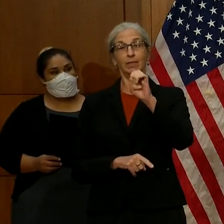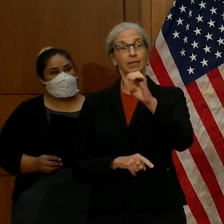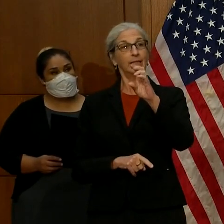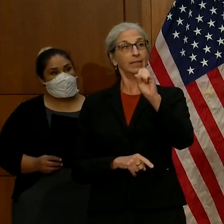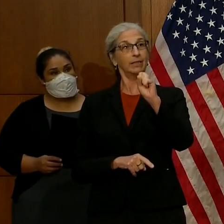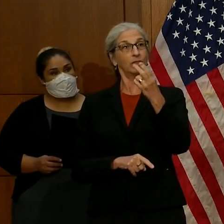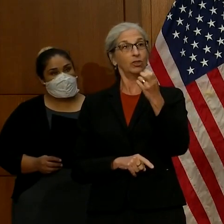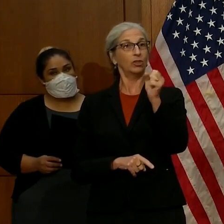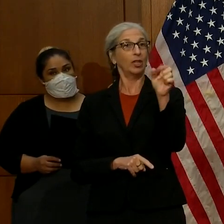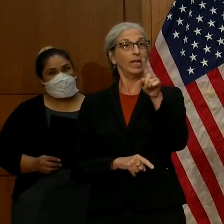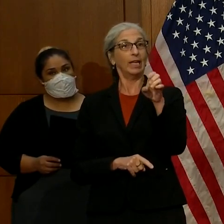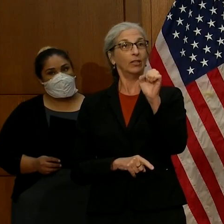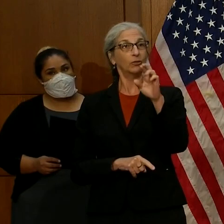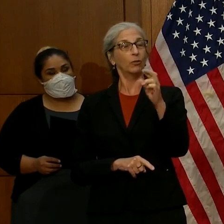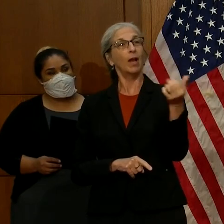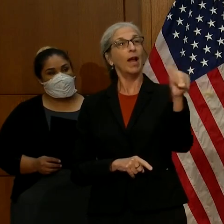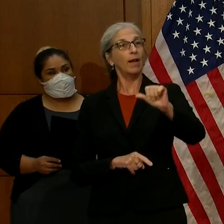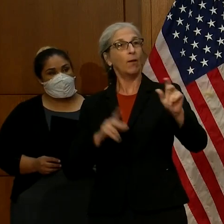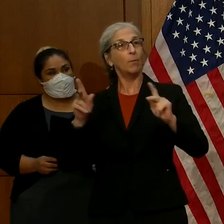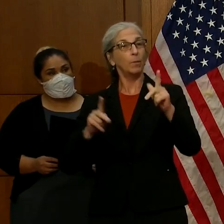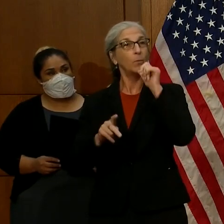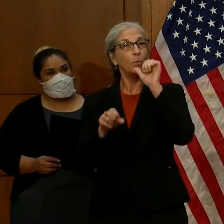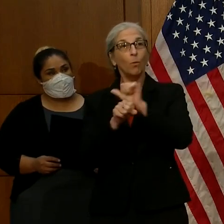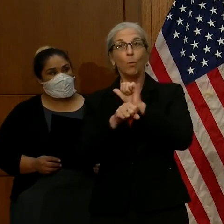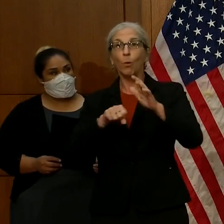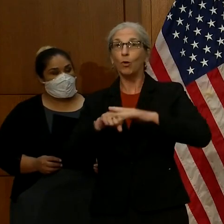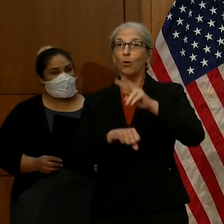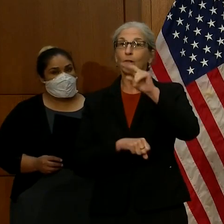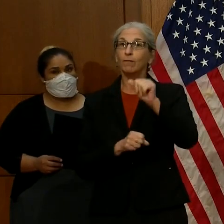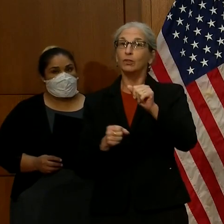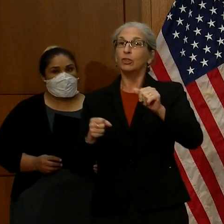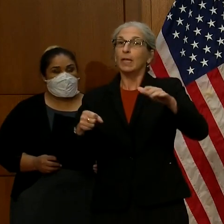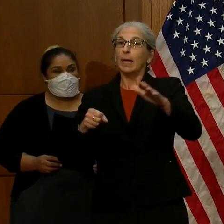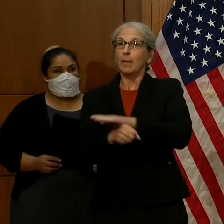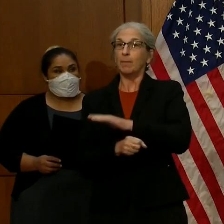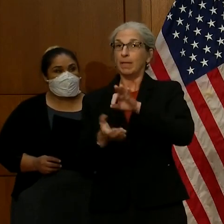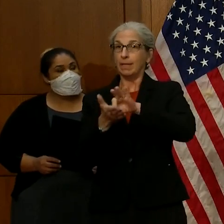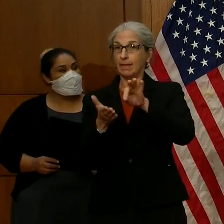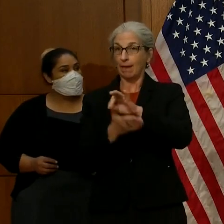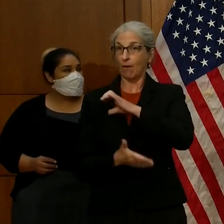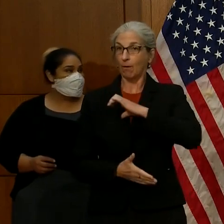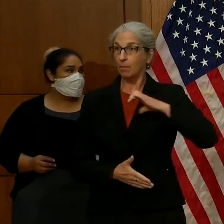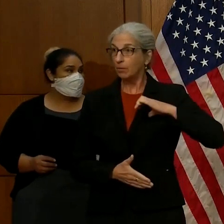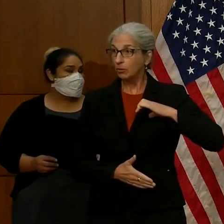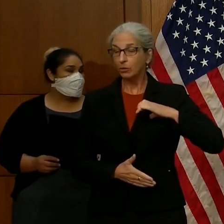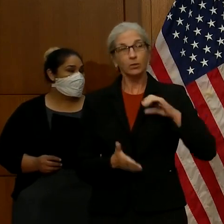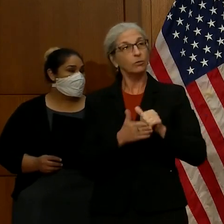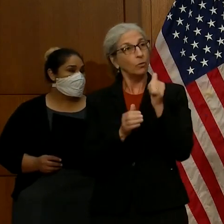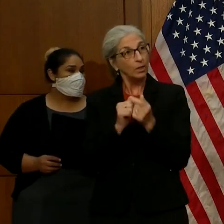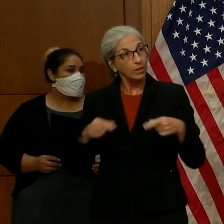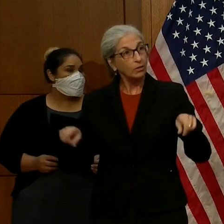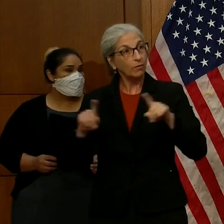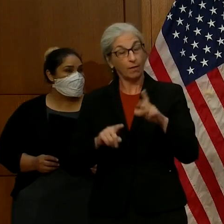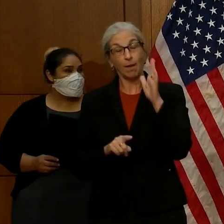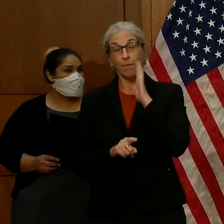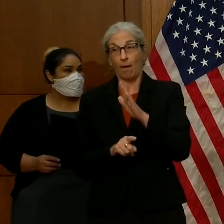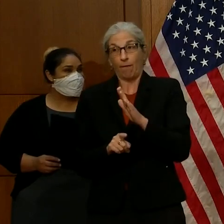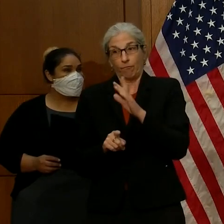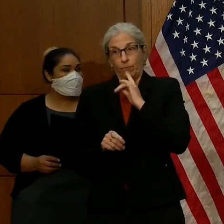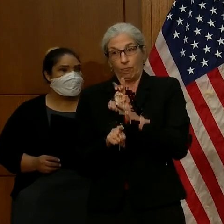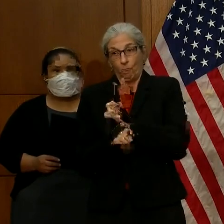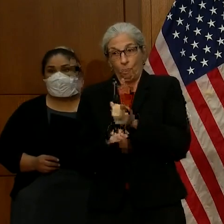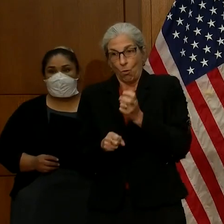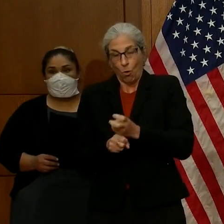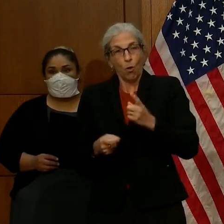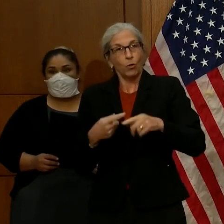community leaders who are serving on our Virginia Complete Count Commission. Each has given their time over the last year to making sure our hardest-to-count communities